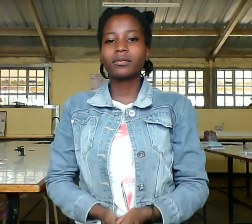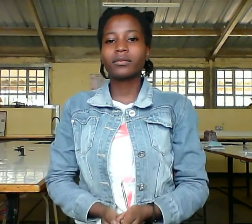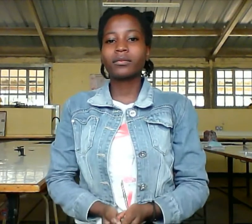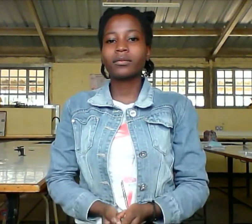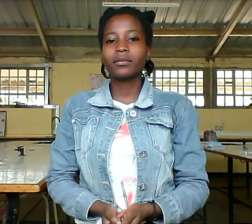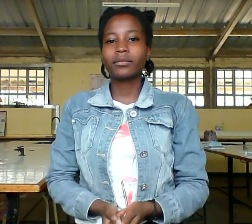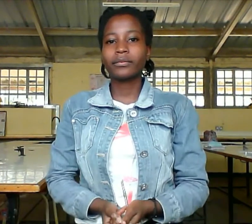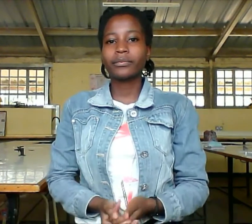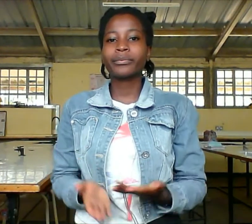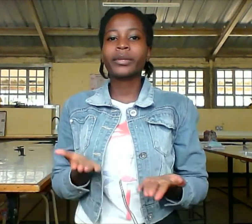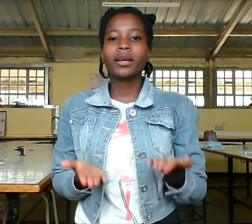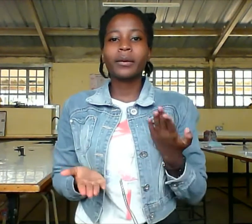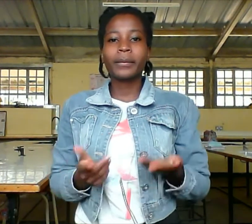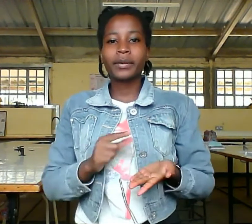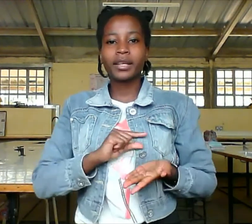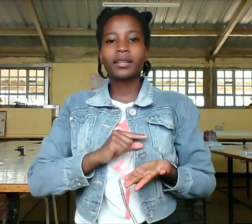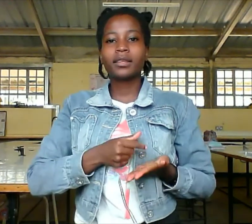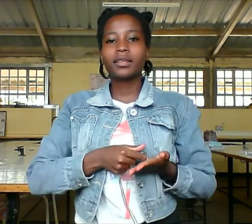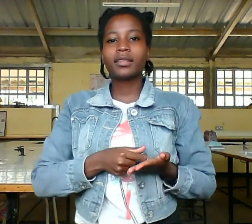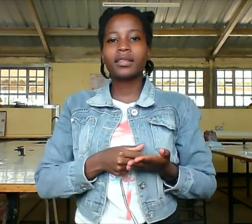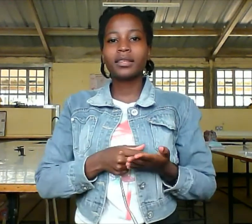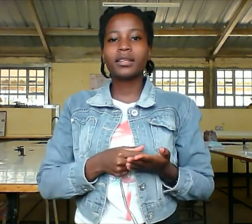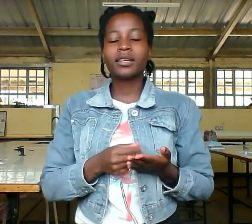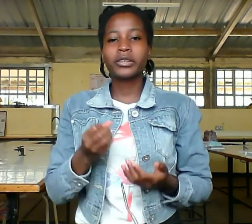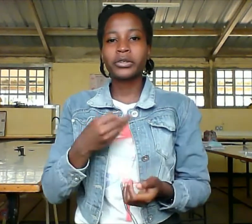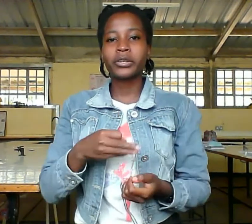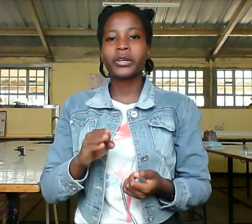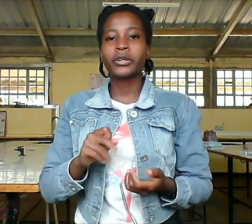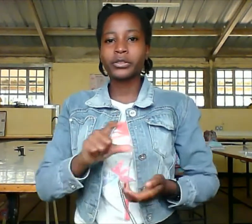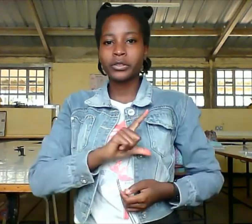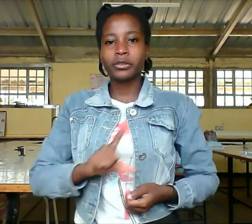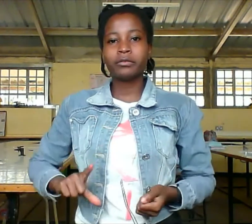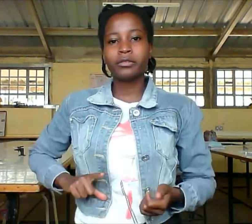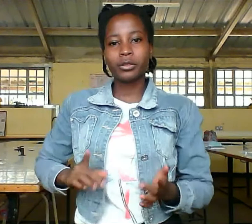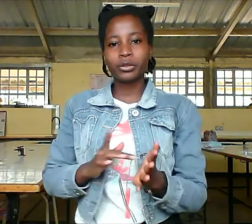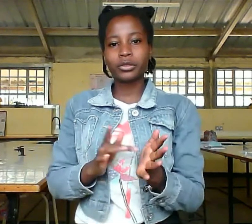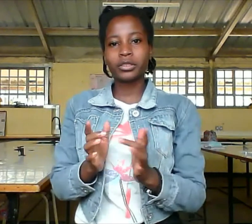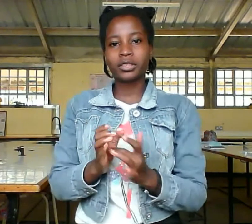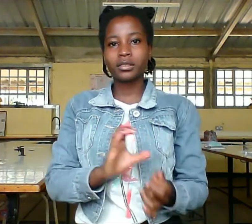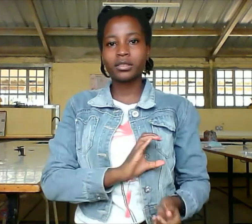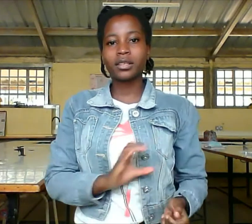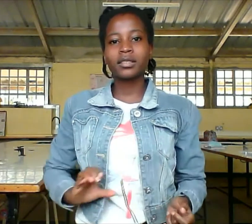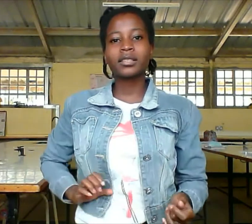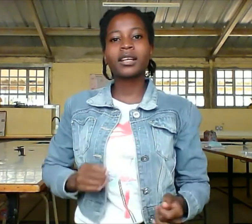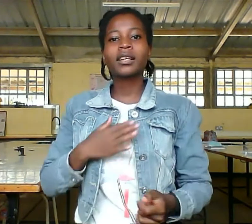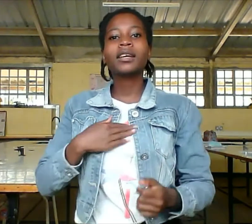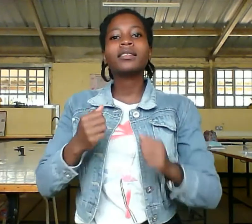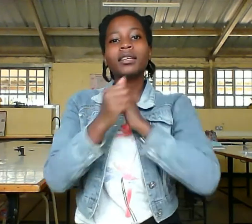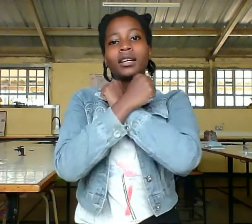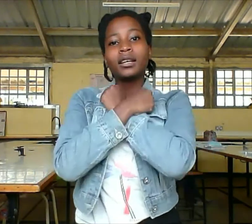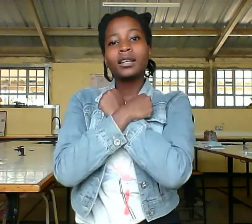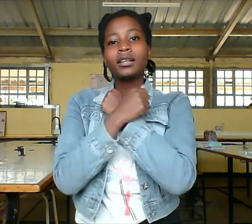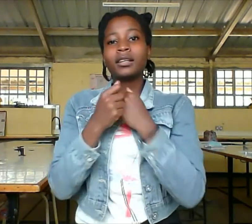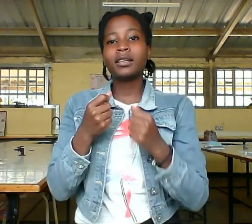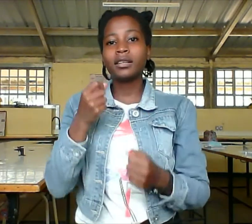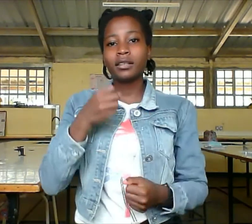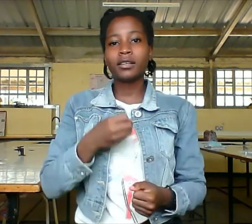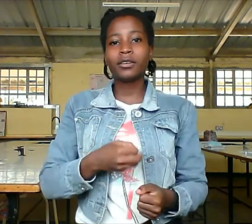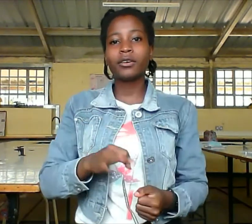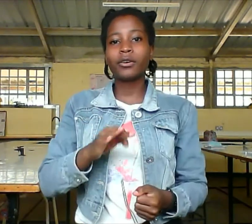May the praise of the Lord Jesus Christ and the love of God and the fellowship of